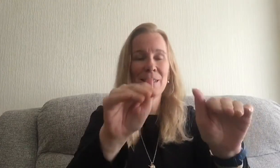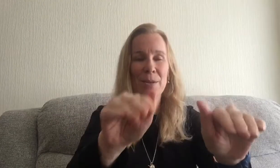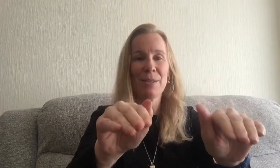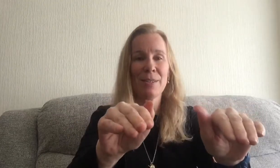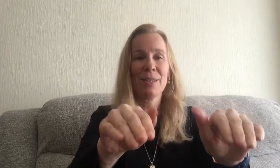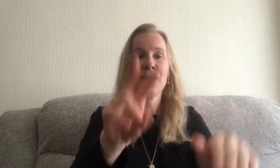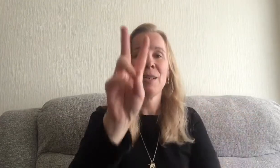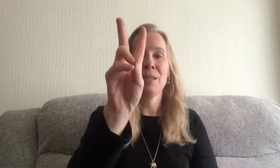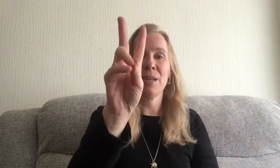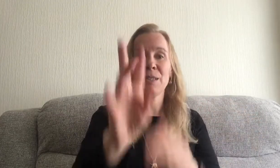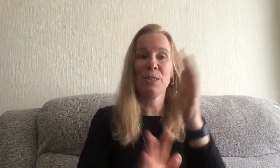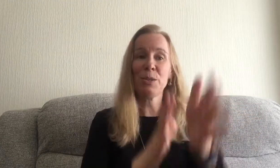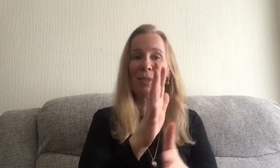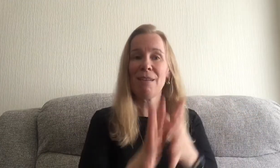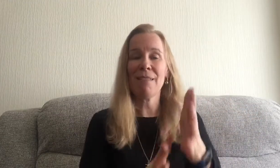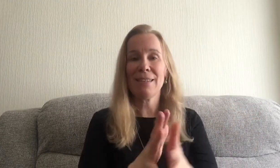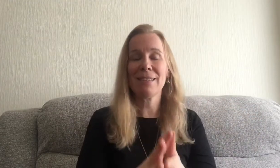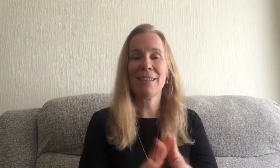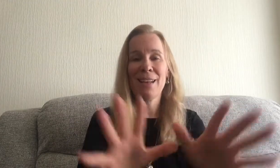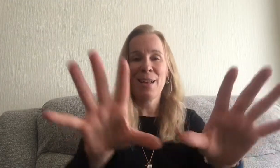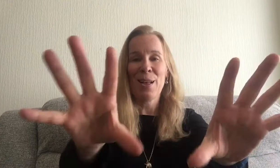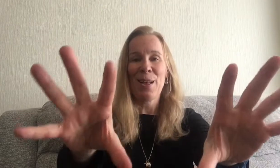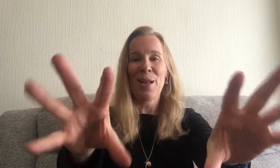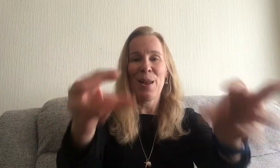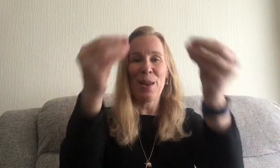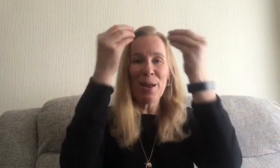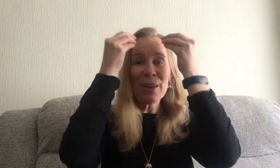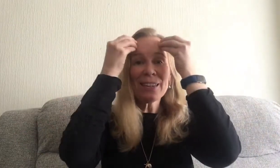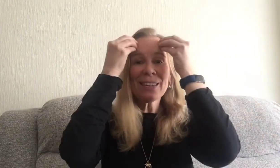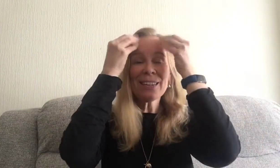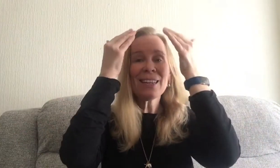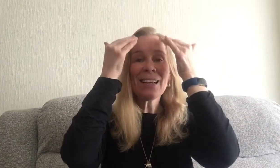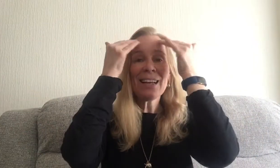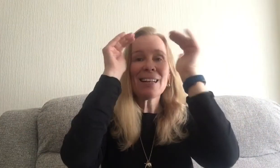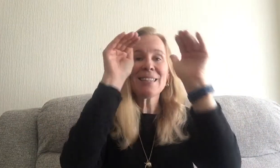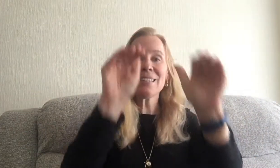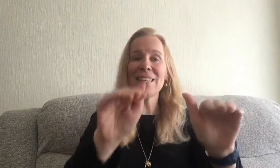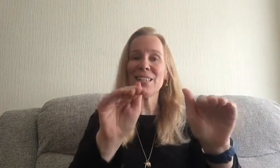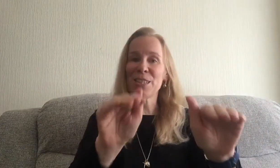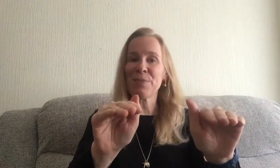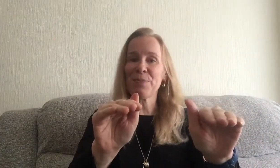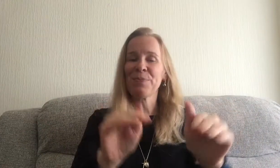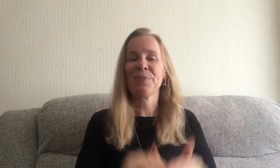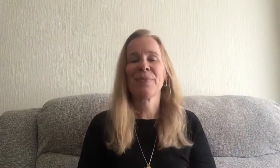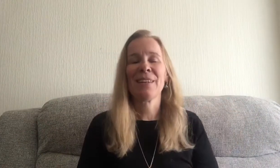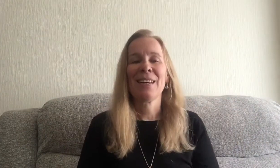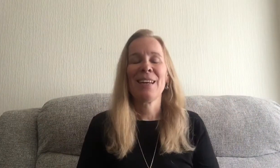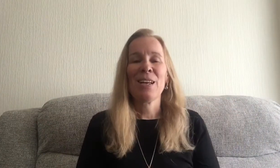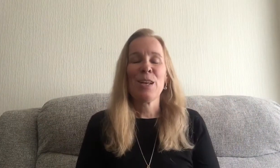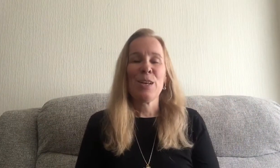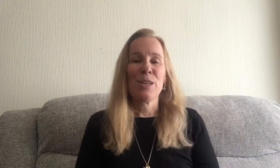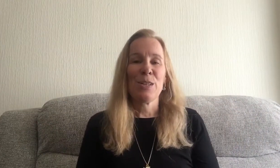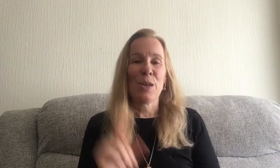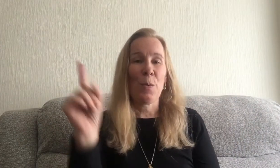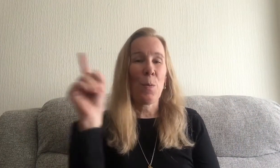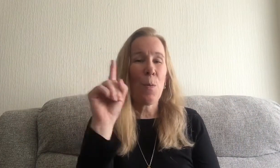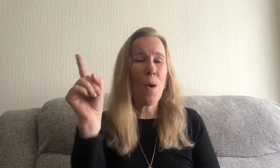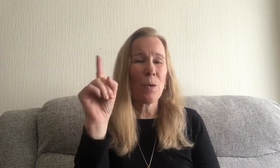to us that's two signs learn and teach so what